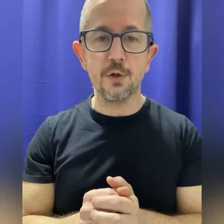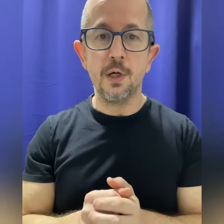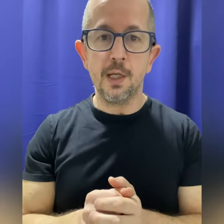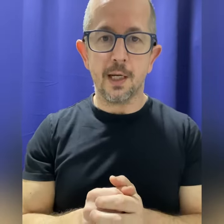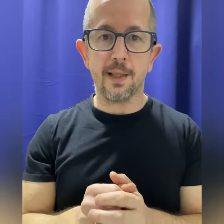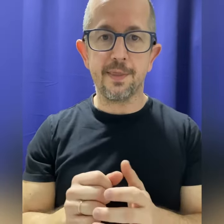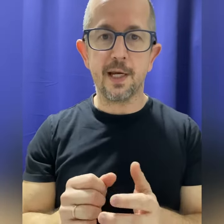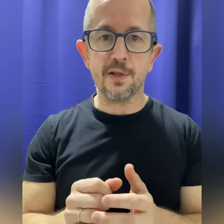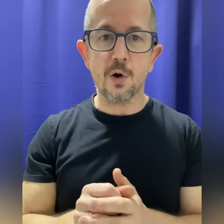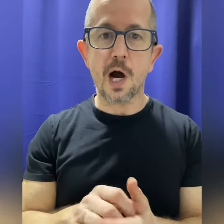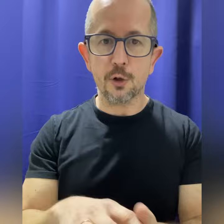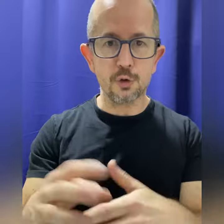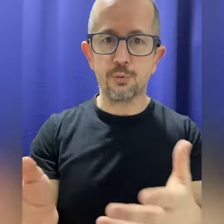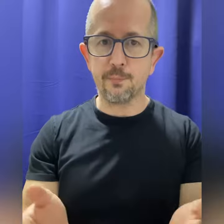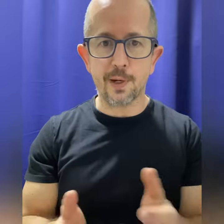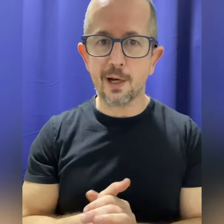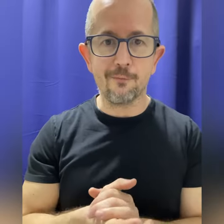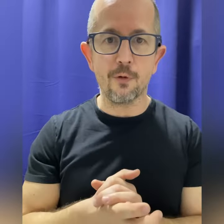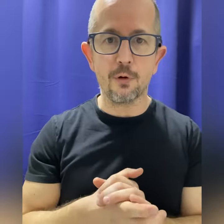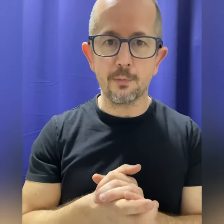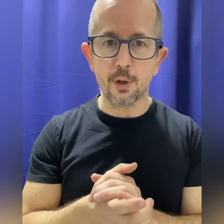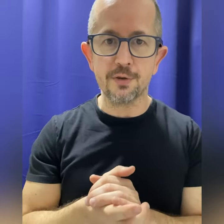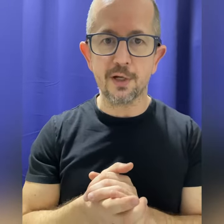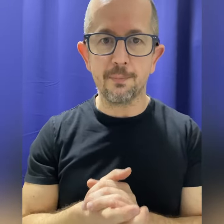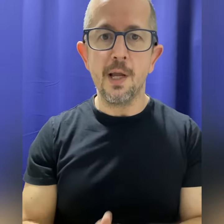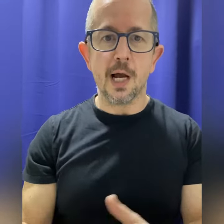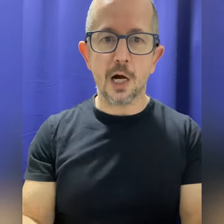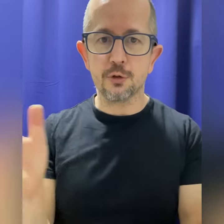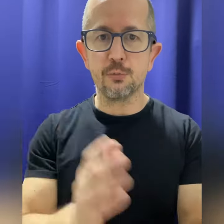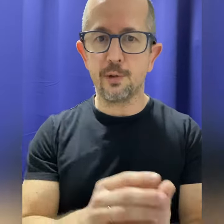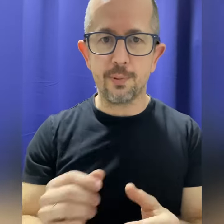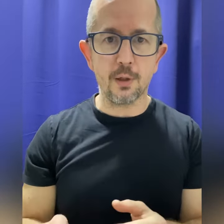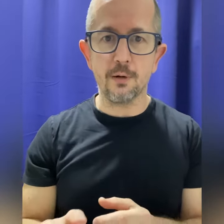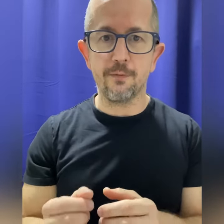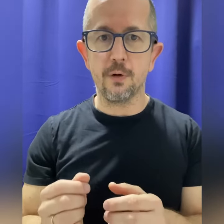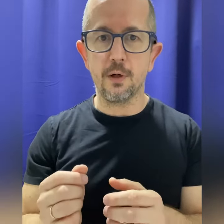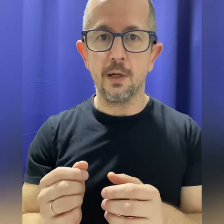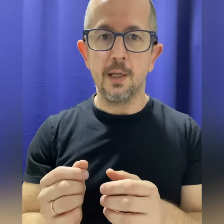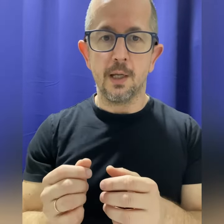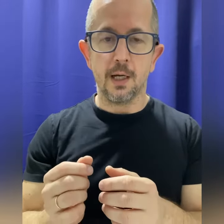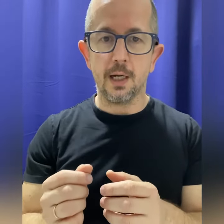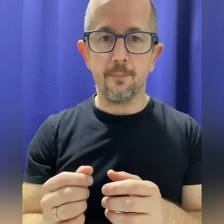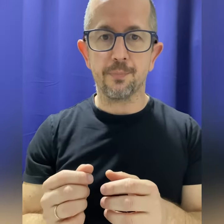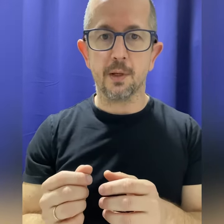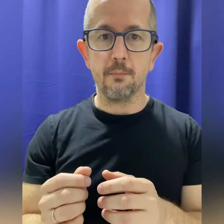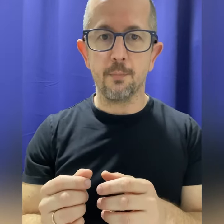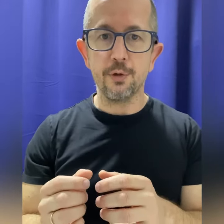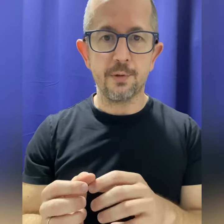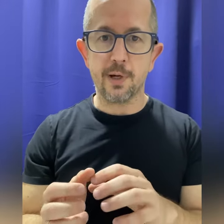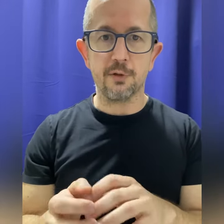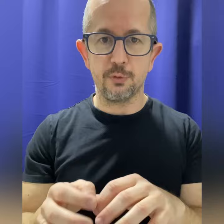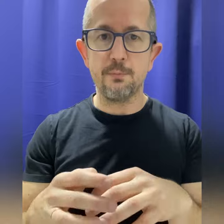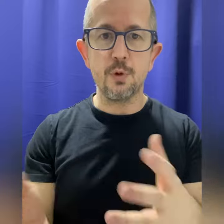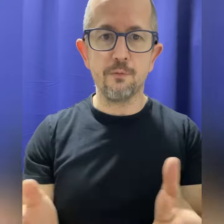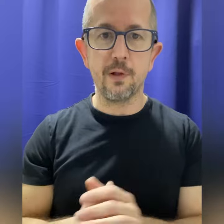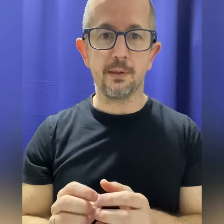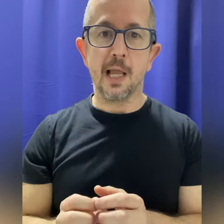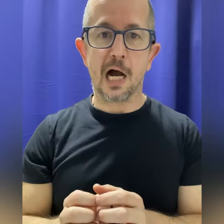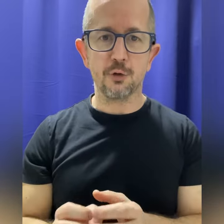And they know how to prepare for a bond up, how to prepare for multiband removal, how to